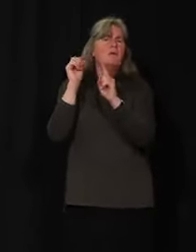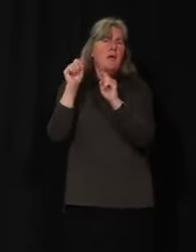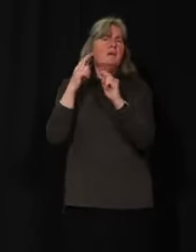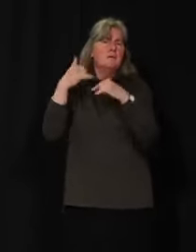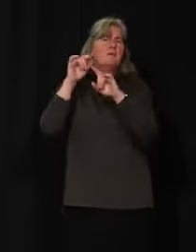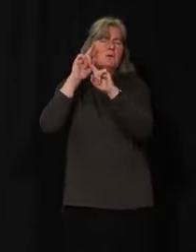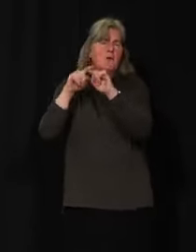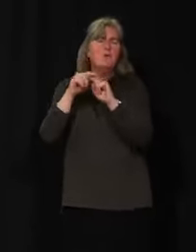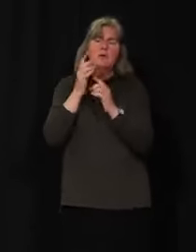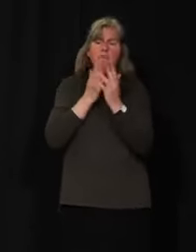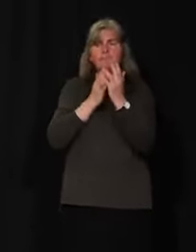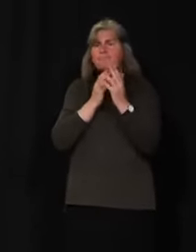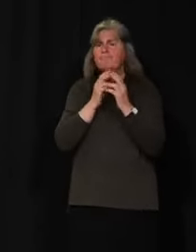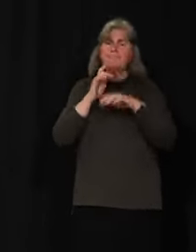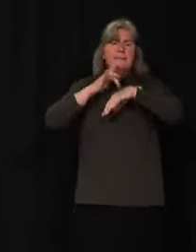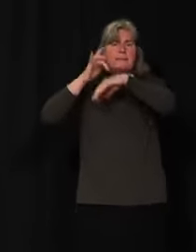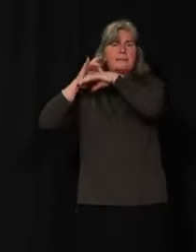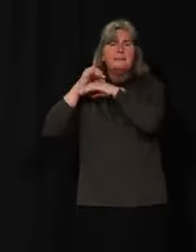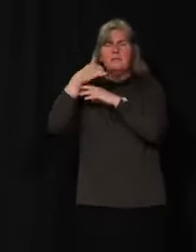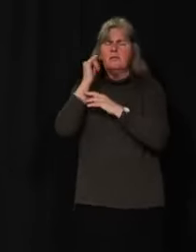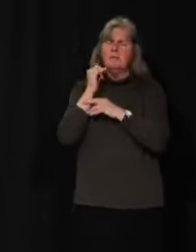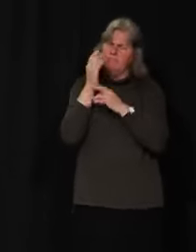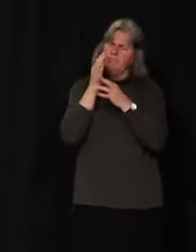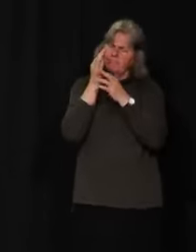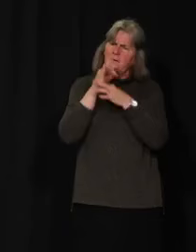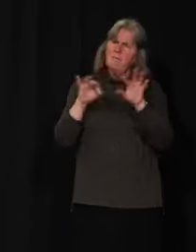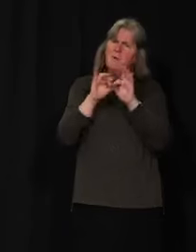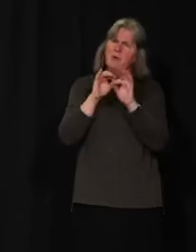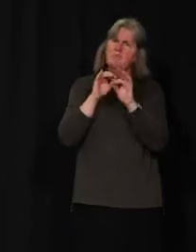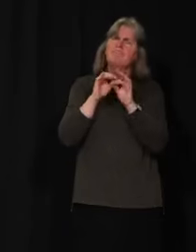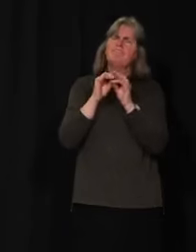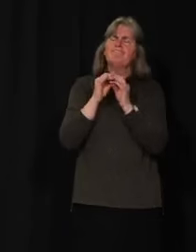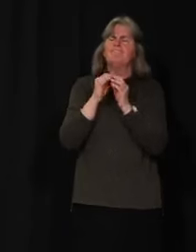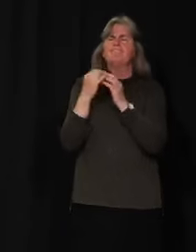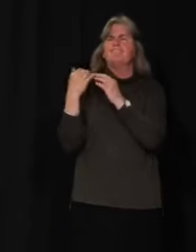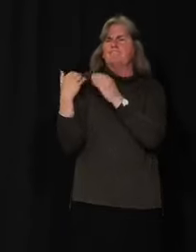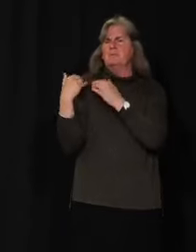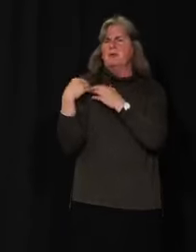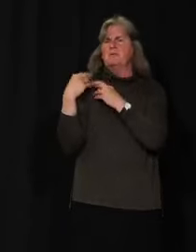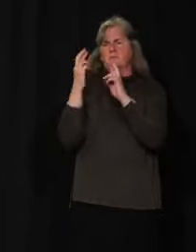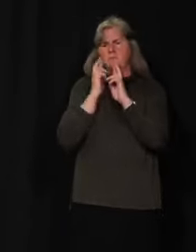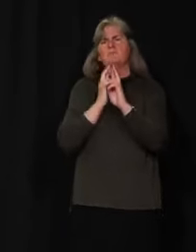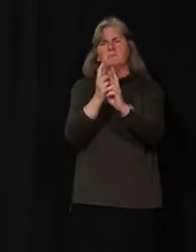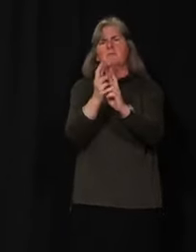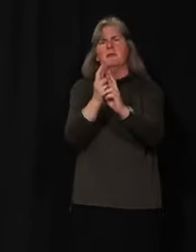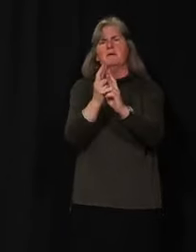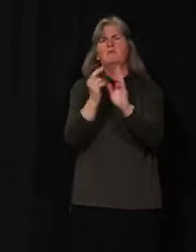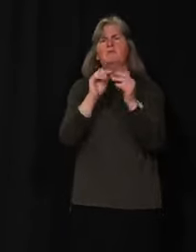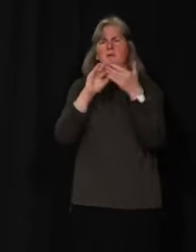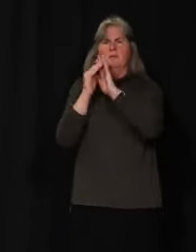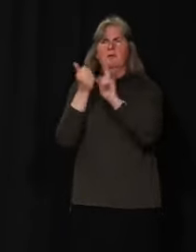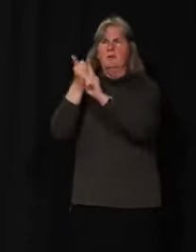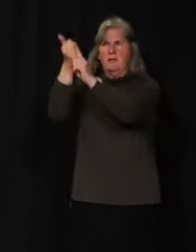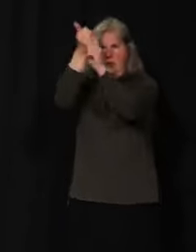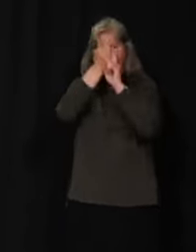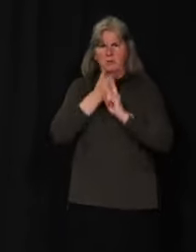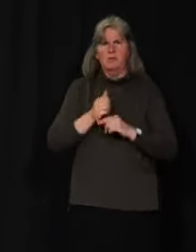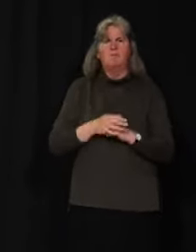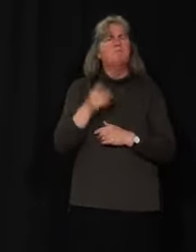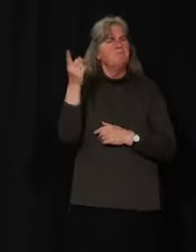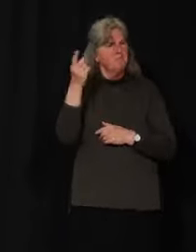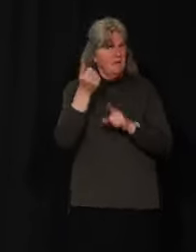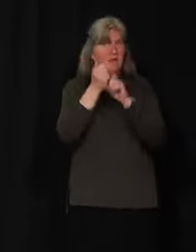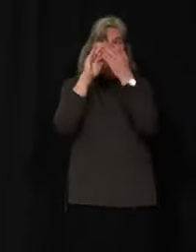throughout UConn, but please do so responsibly following the guidelines released today. Each community is taking